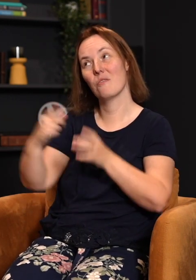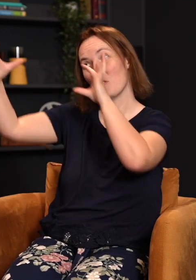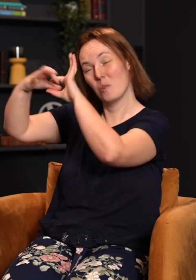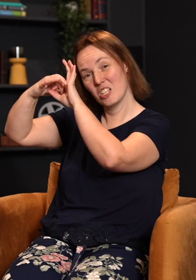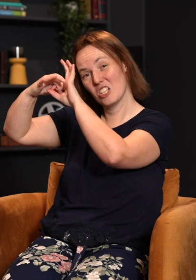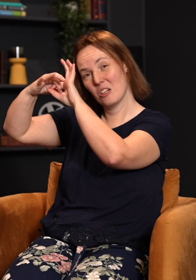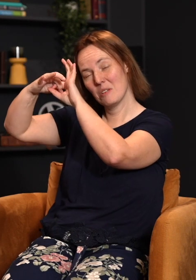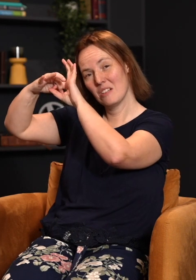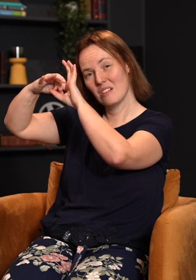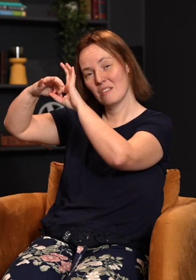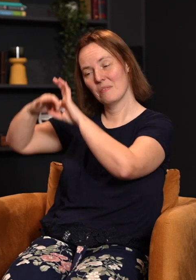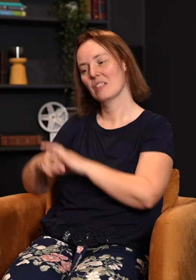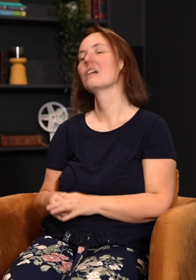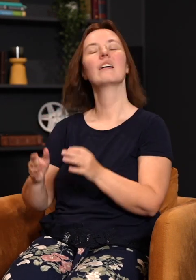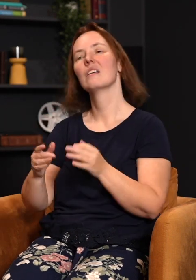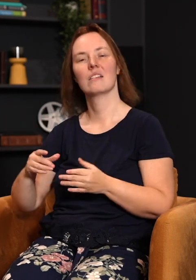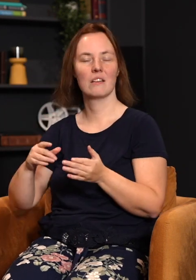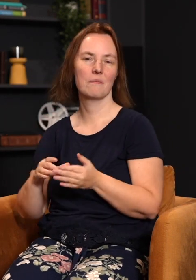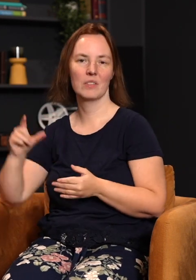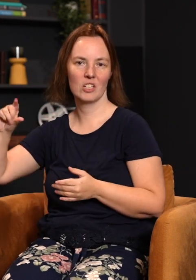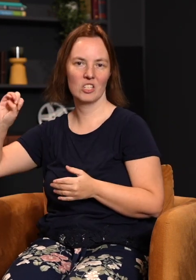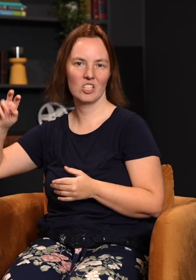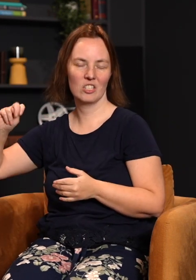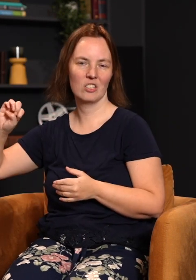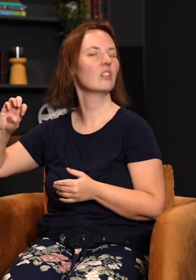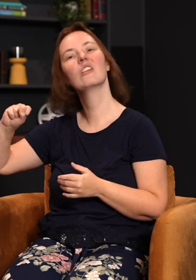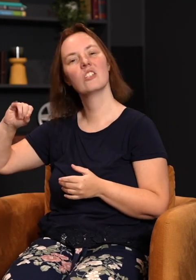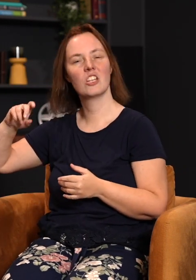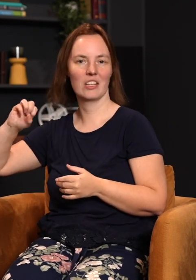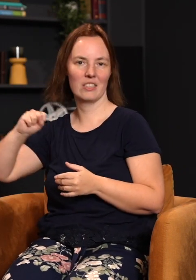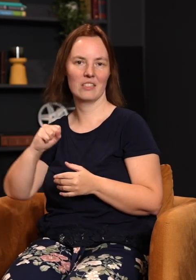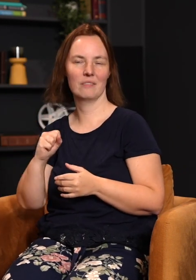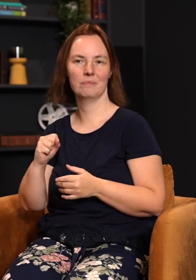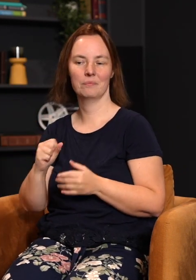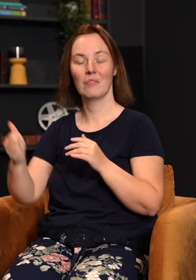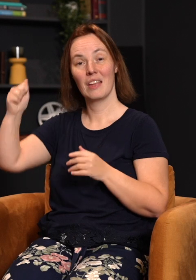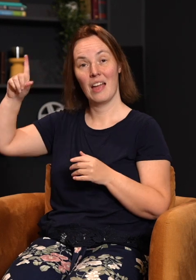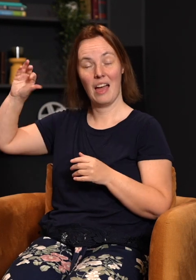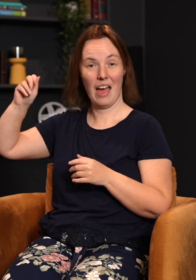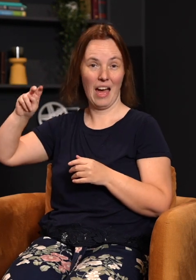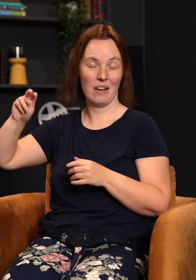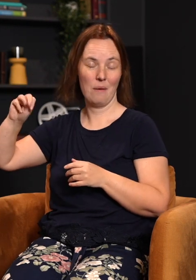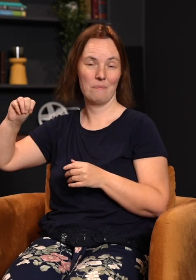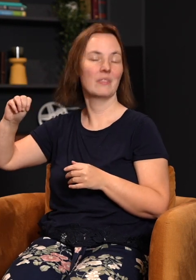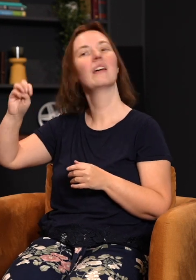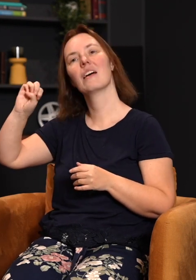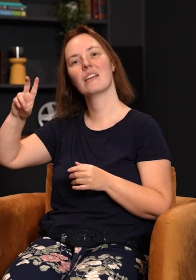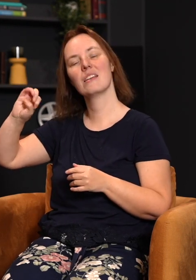us for relationship. Now, in the book of Genesis, we read the story of when God first made mankind, Adam and Eve. And he said this to